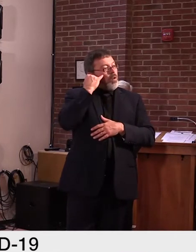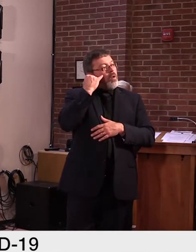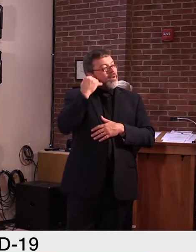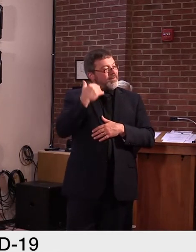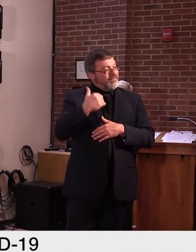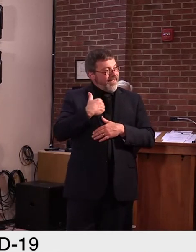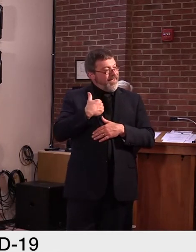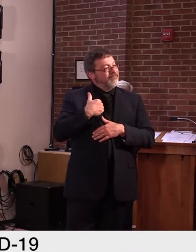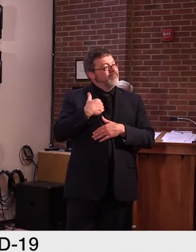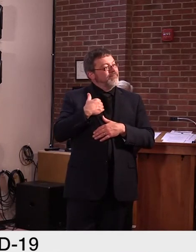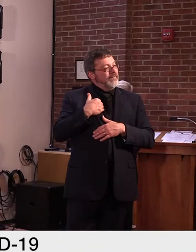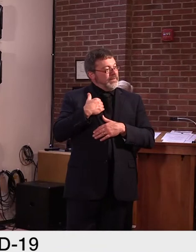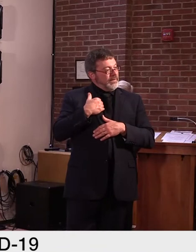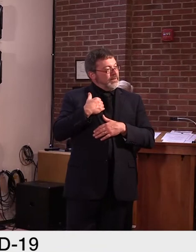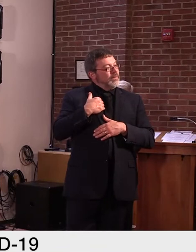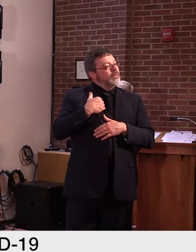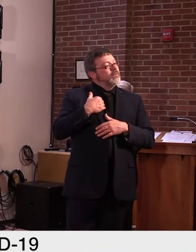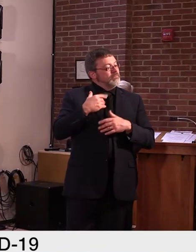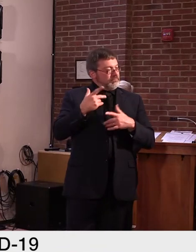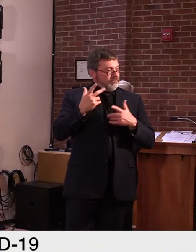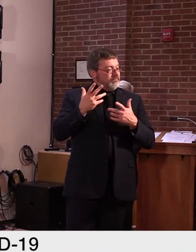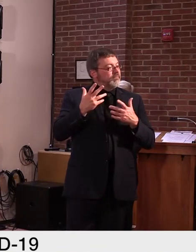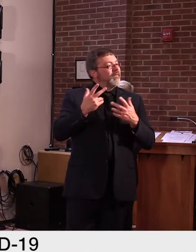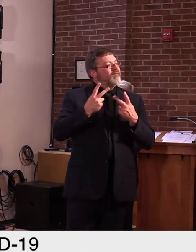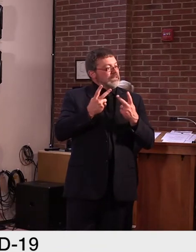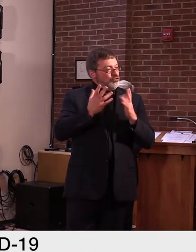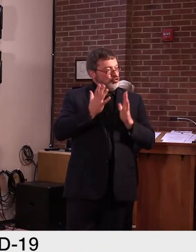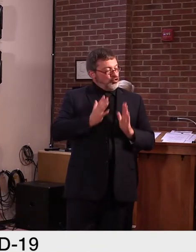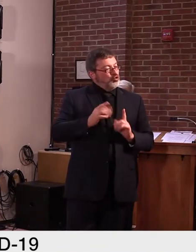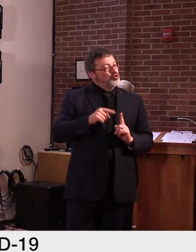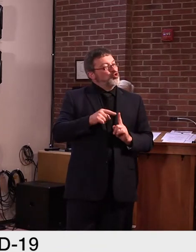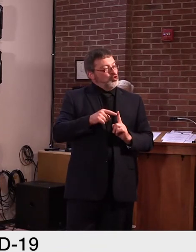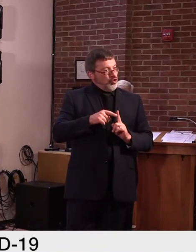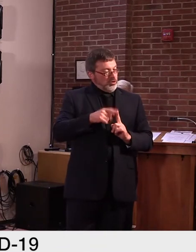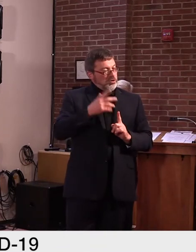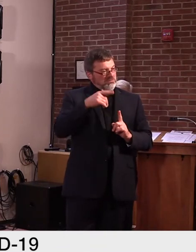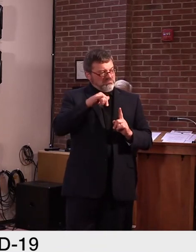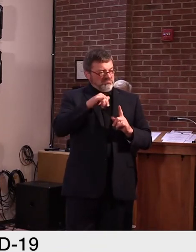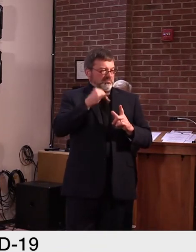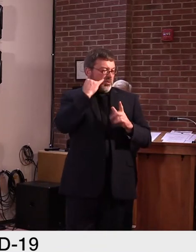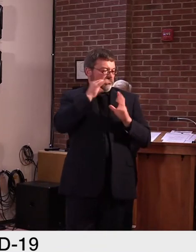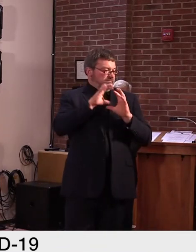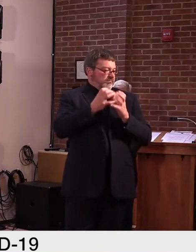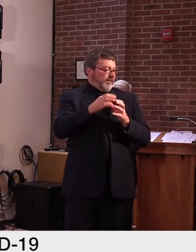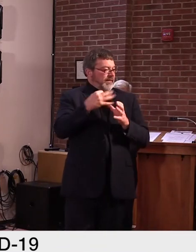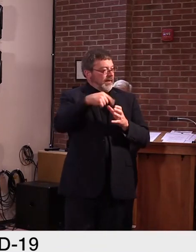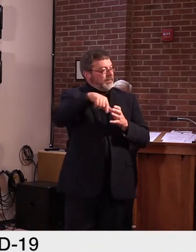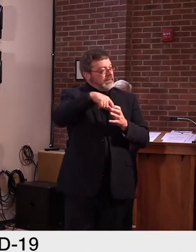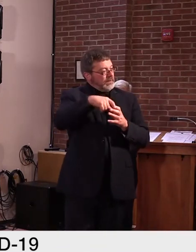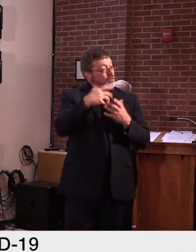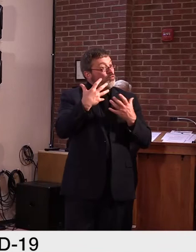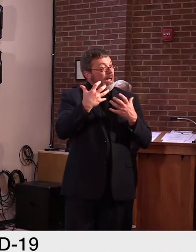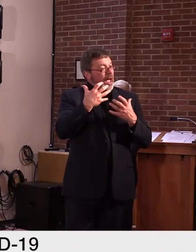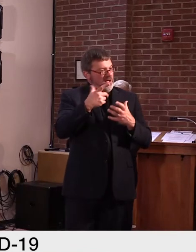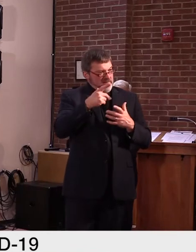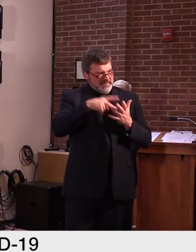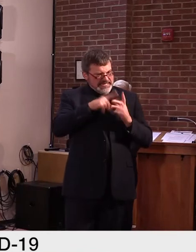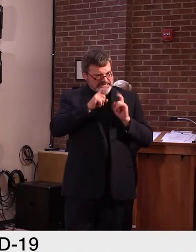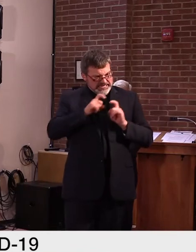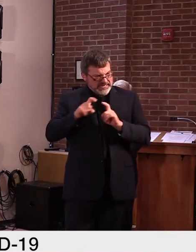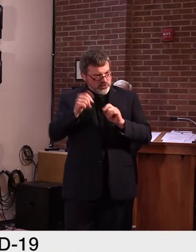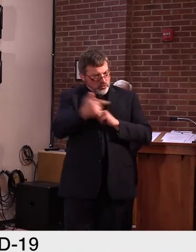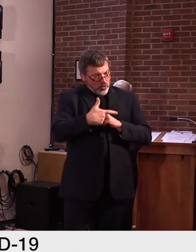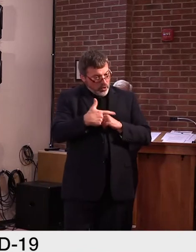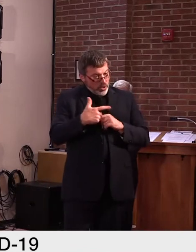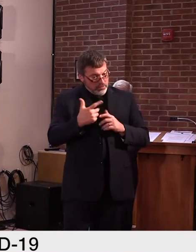that the health department is comfortable with the accuracy of yet? Yeah, that's, that, that one I can't answer clearly right now. That, that remains to be seen,